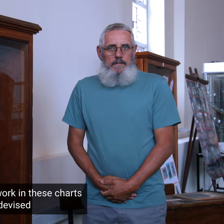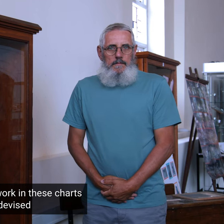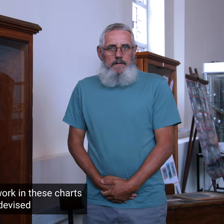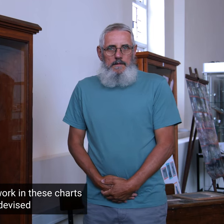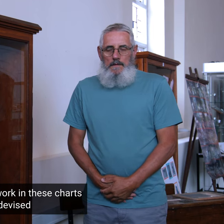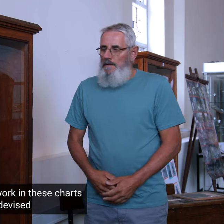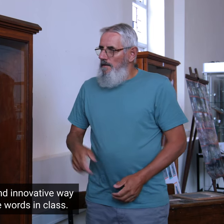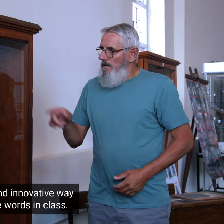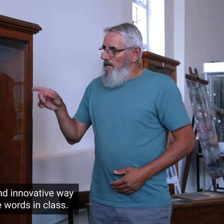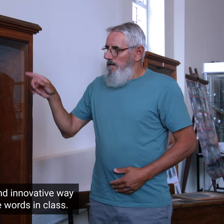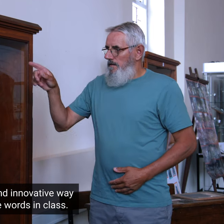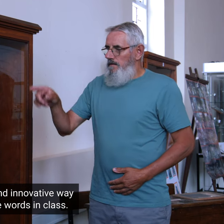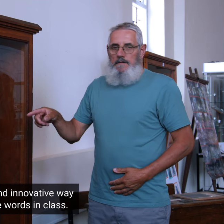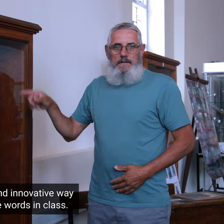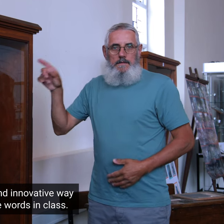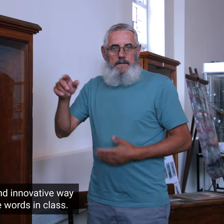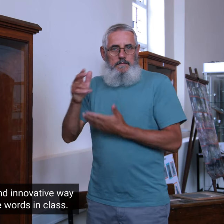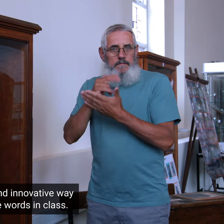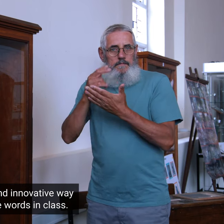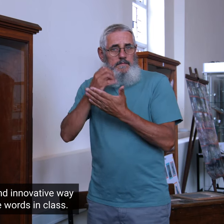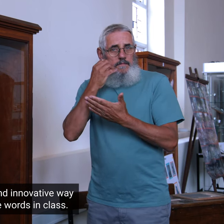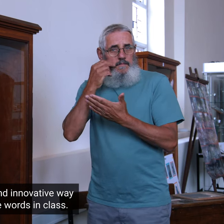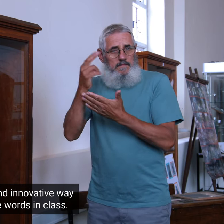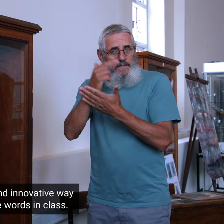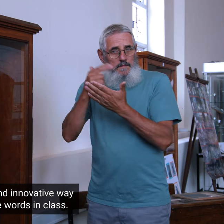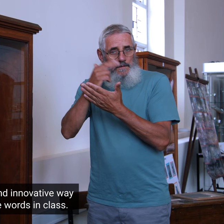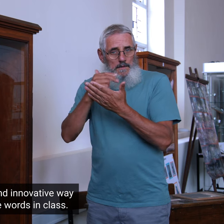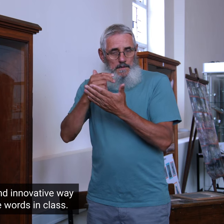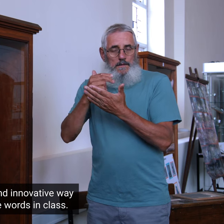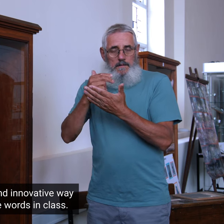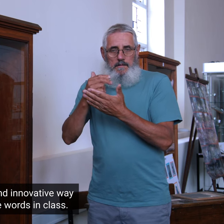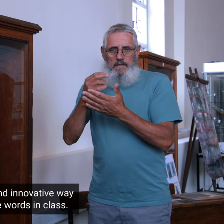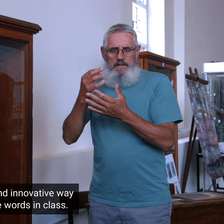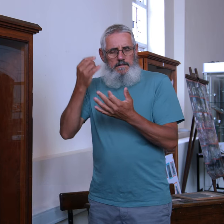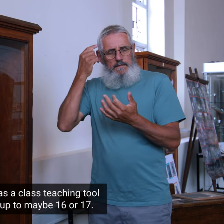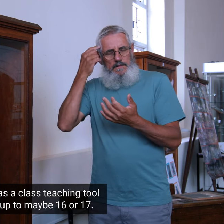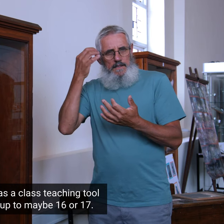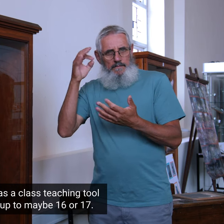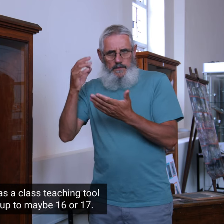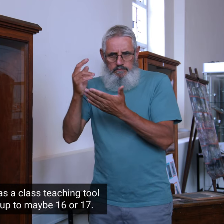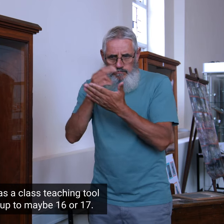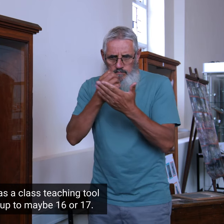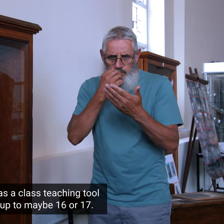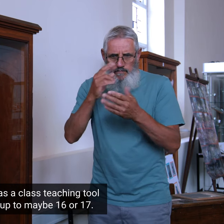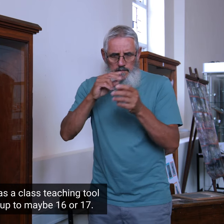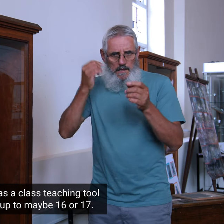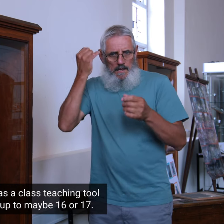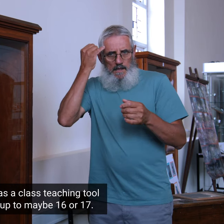The intricate artwork in these charts was devised as a creative and innovative way to teach these words in class.